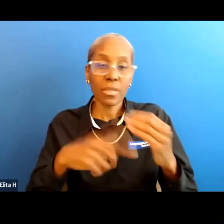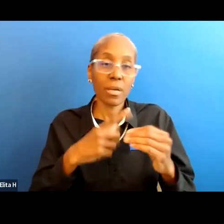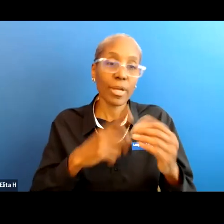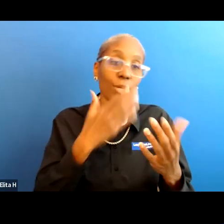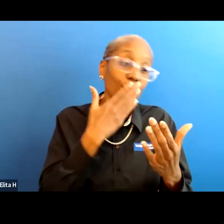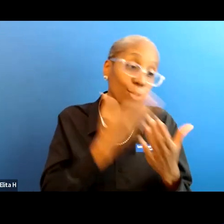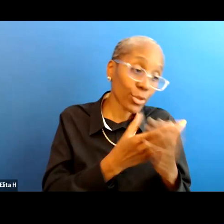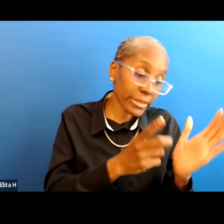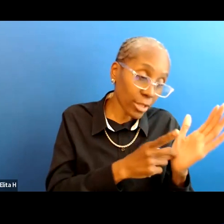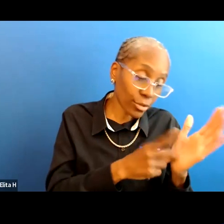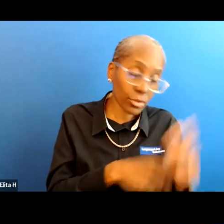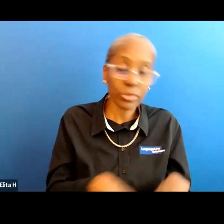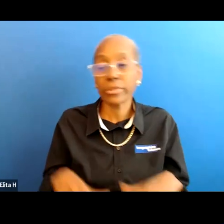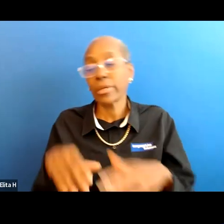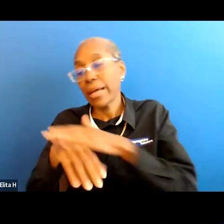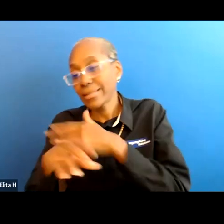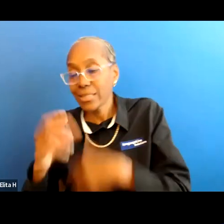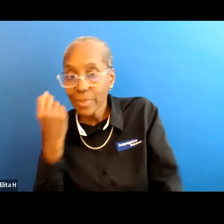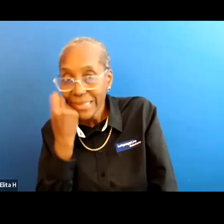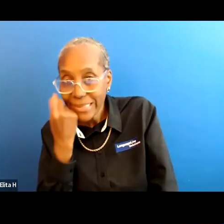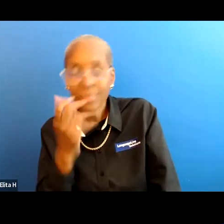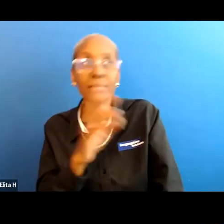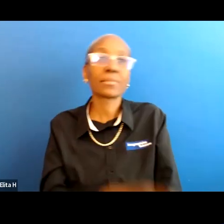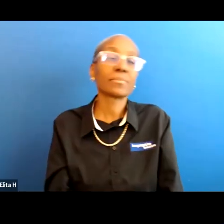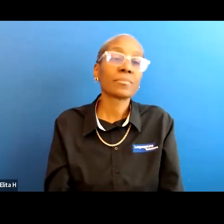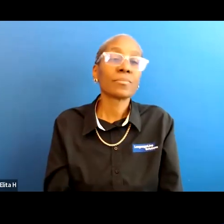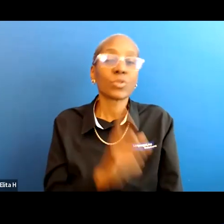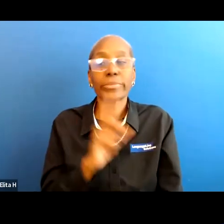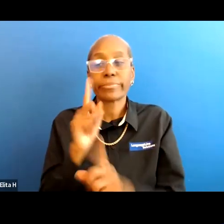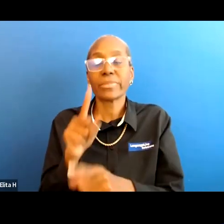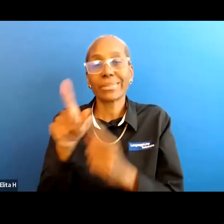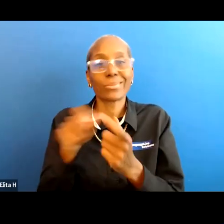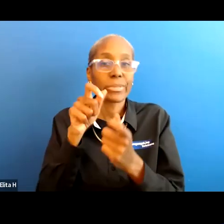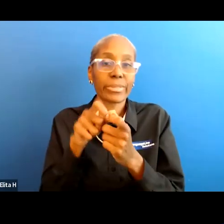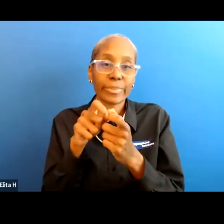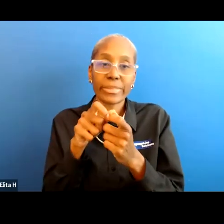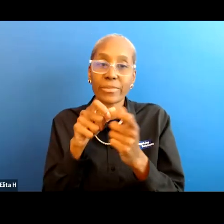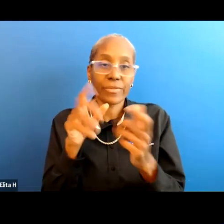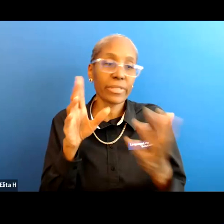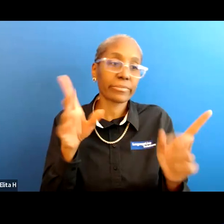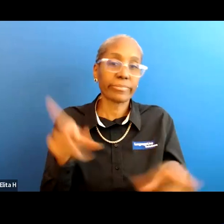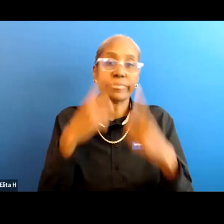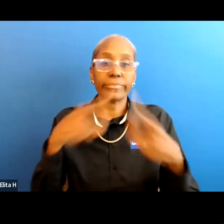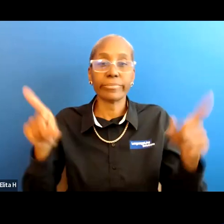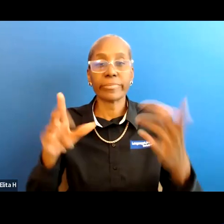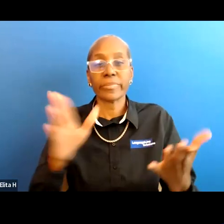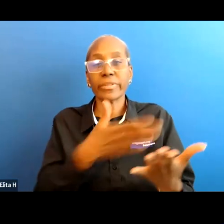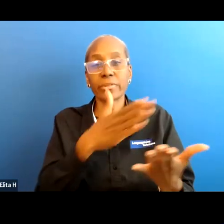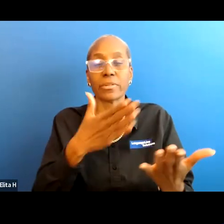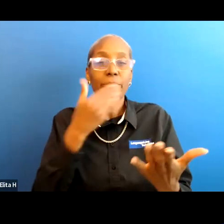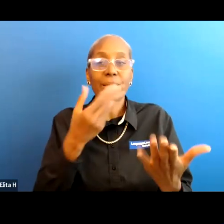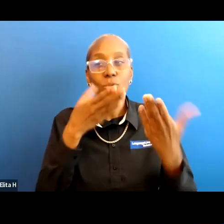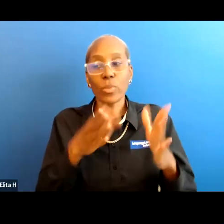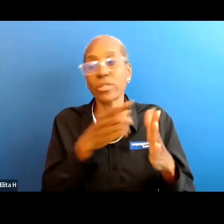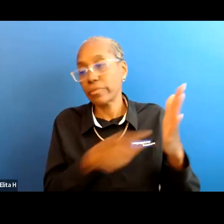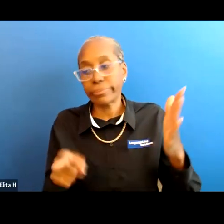really good doctor hey here's an accessible dentist um you want to go to this particular concert or something here's the best way to